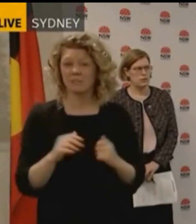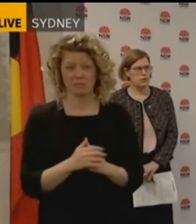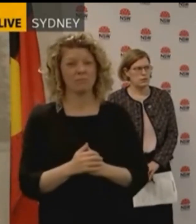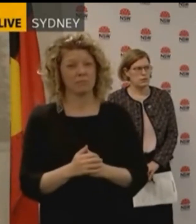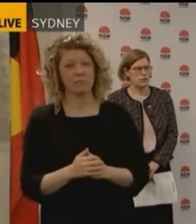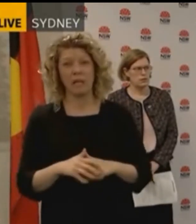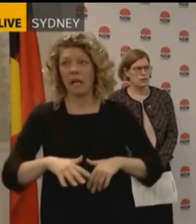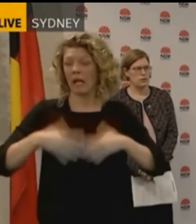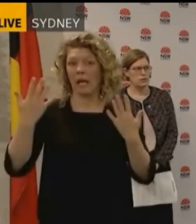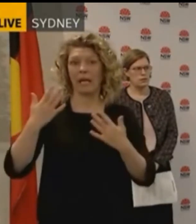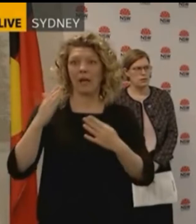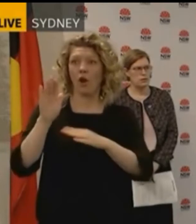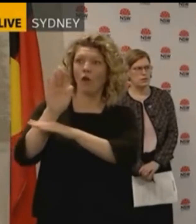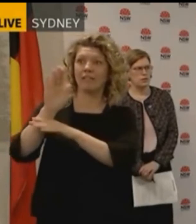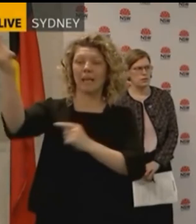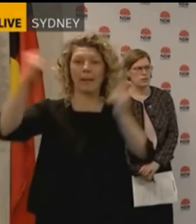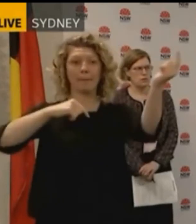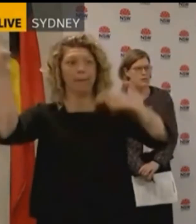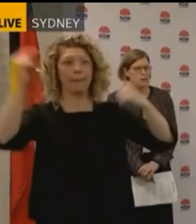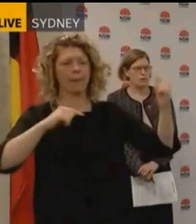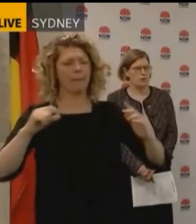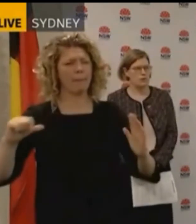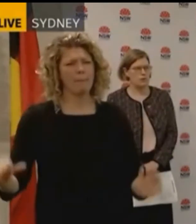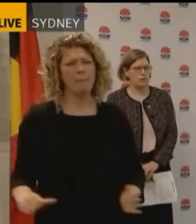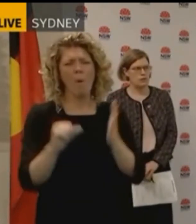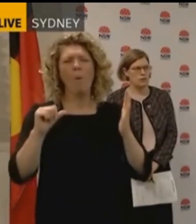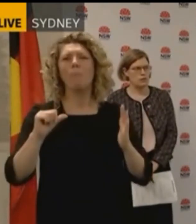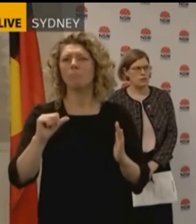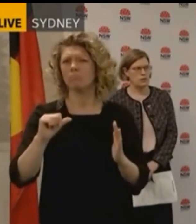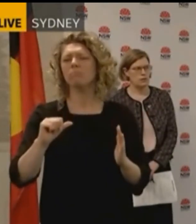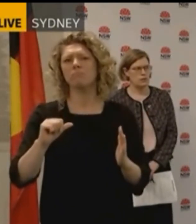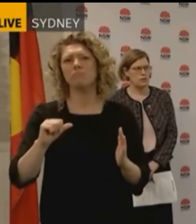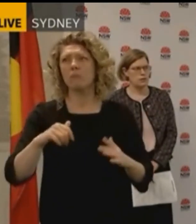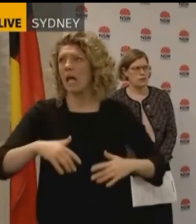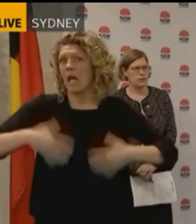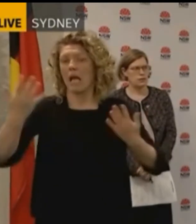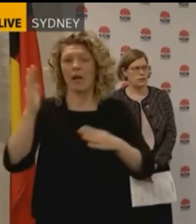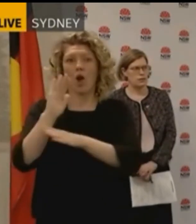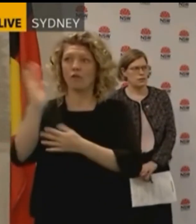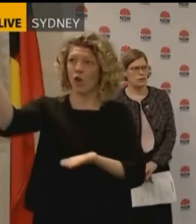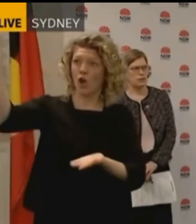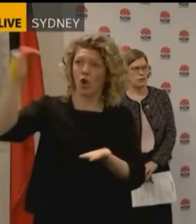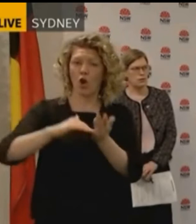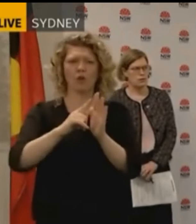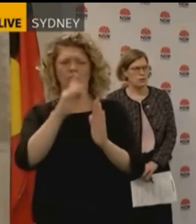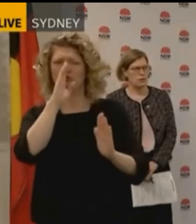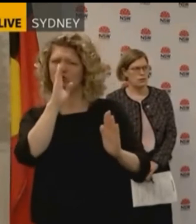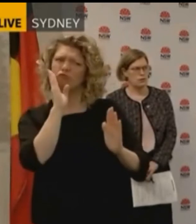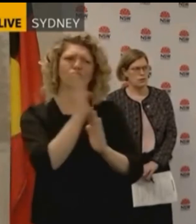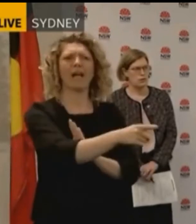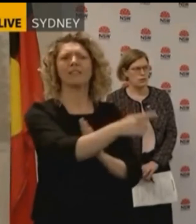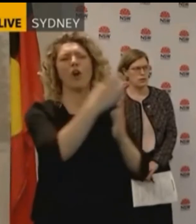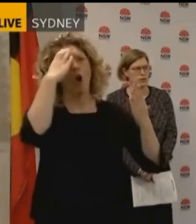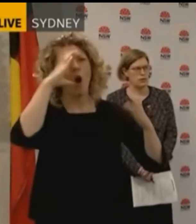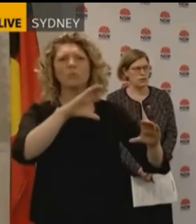international travellers, all except New Zealand and those strict rules require that anybody coming in from overseas will go into hotel quarantine